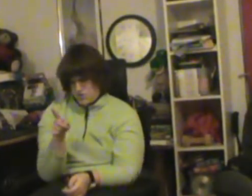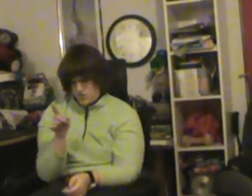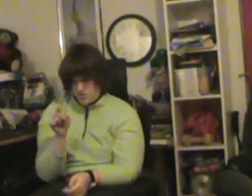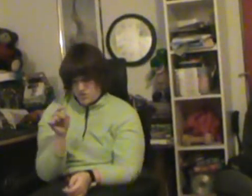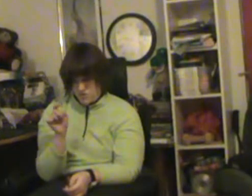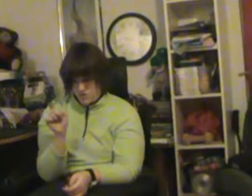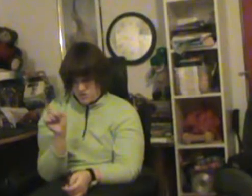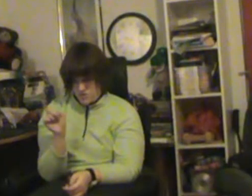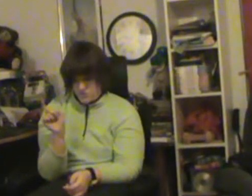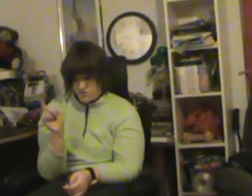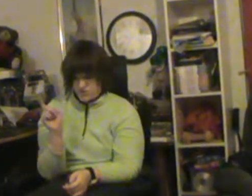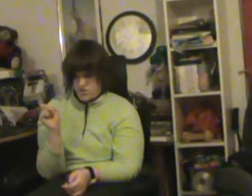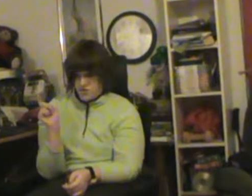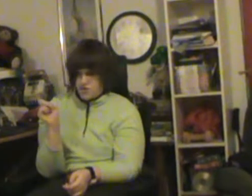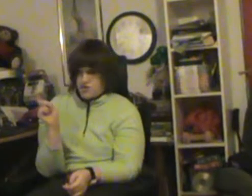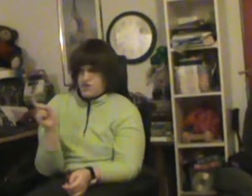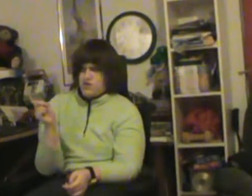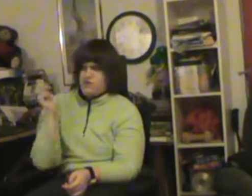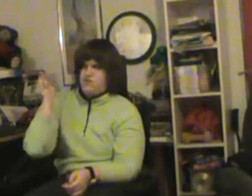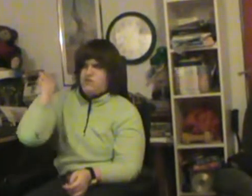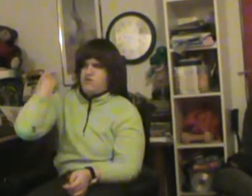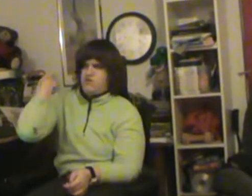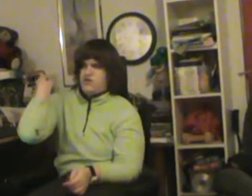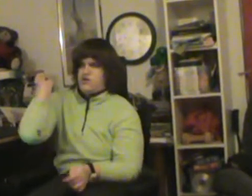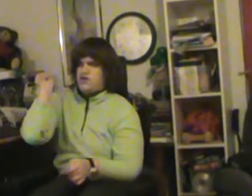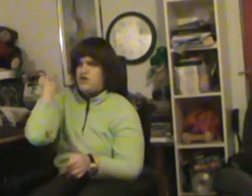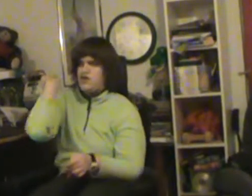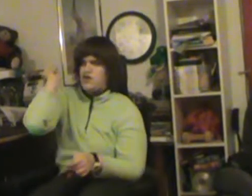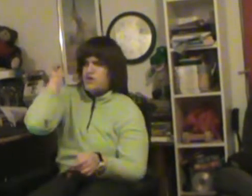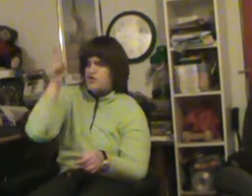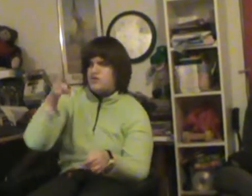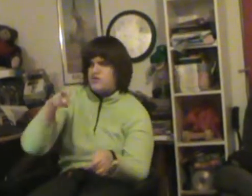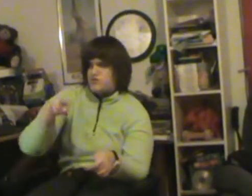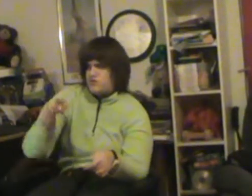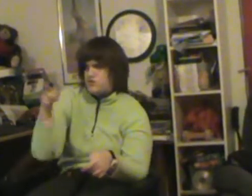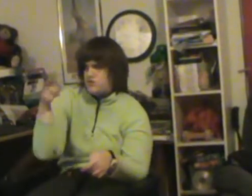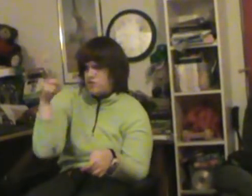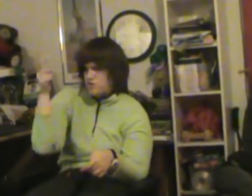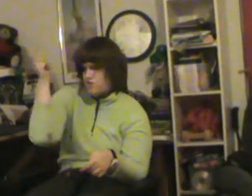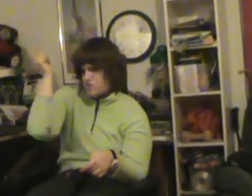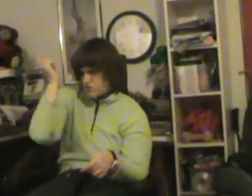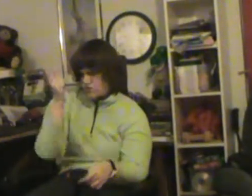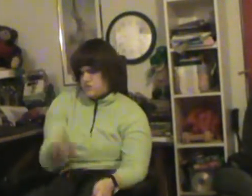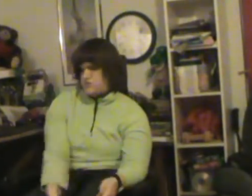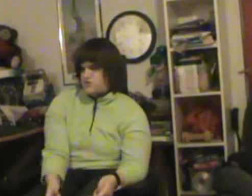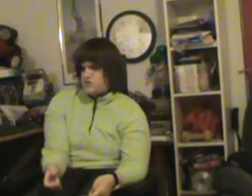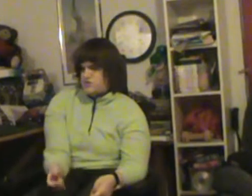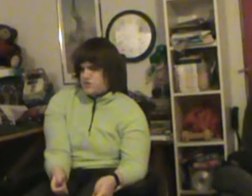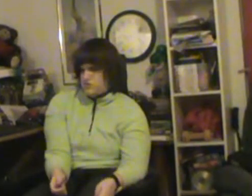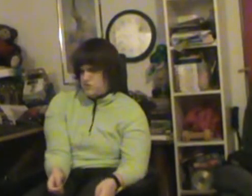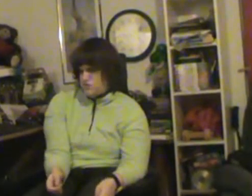If ever the lights were to go out between us,